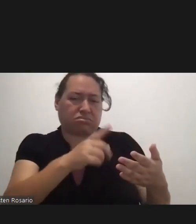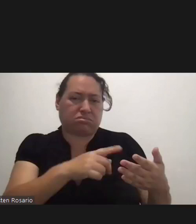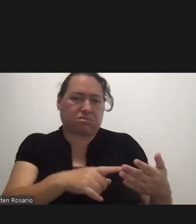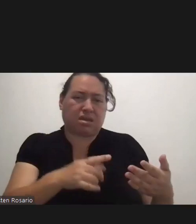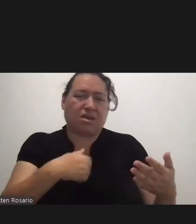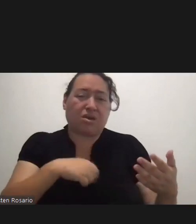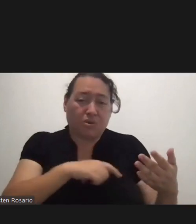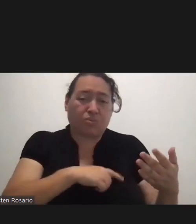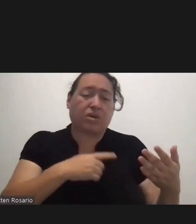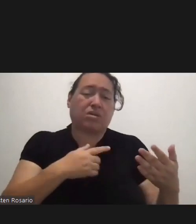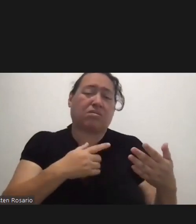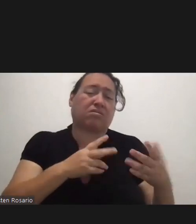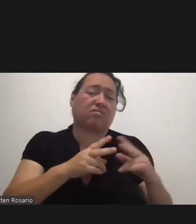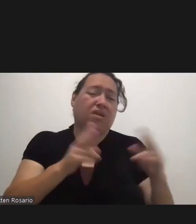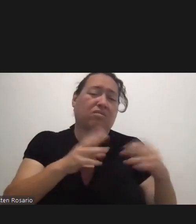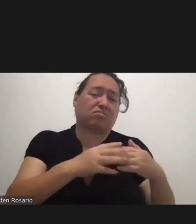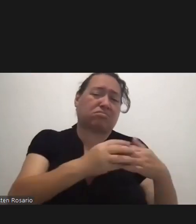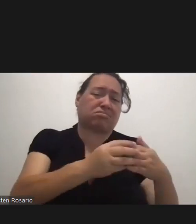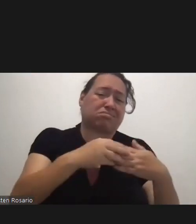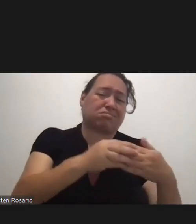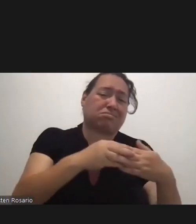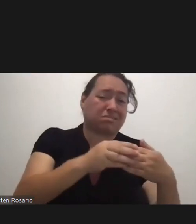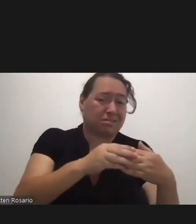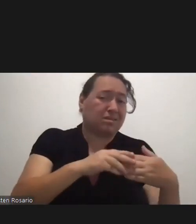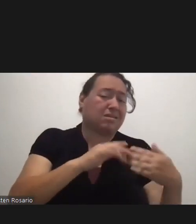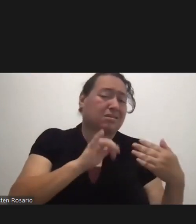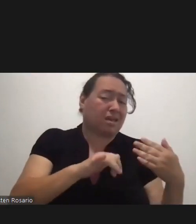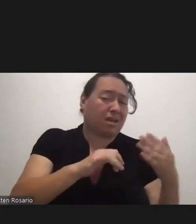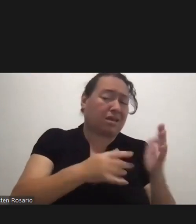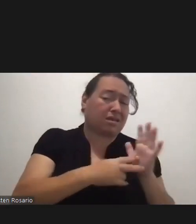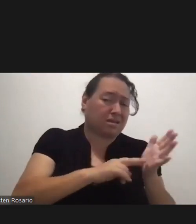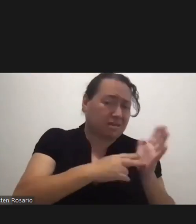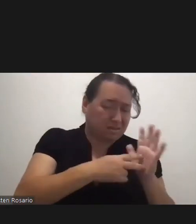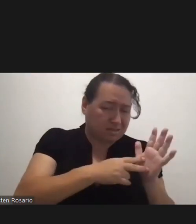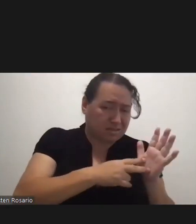That Definition Overall So Like Let's Say You